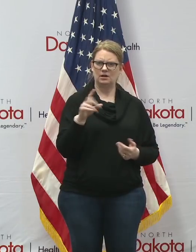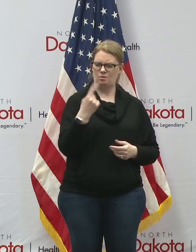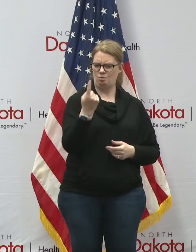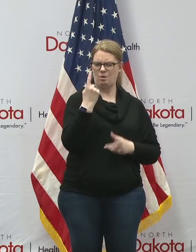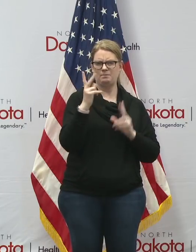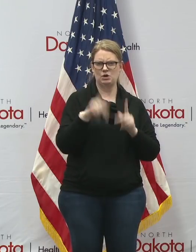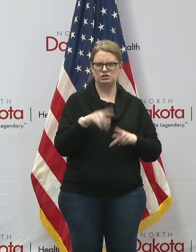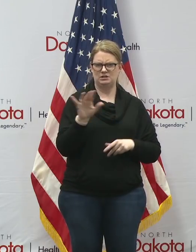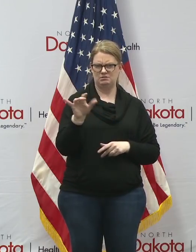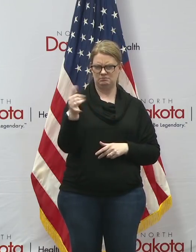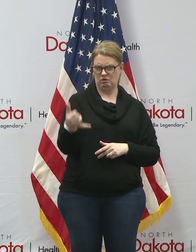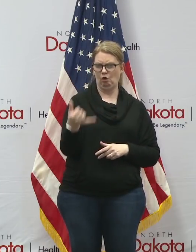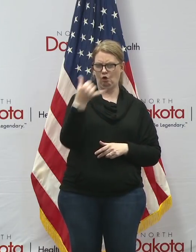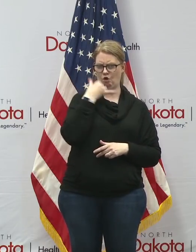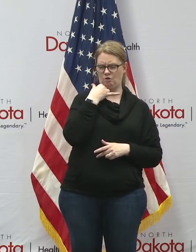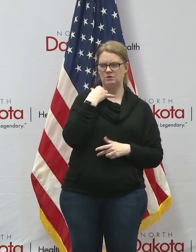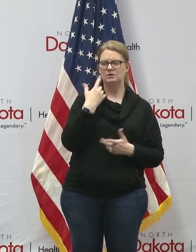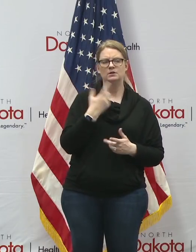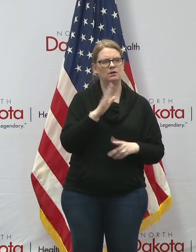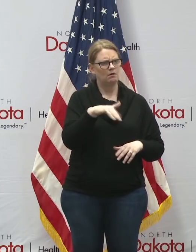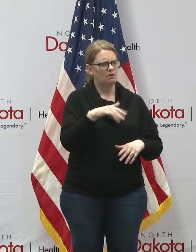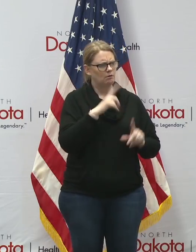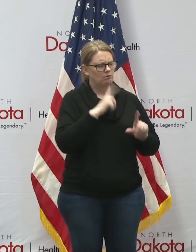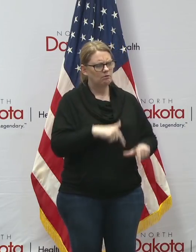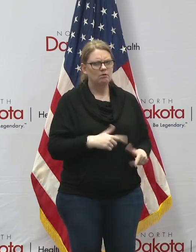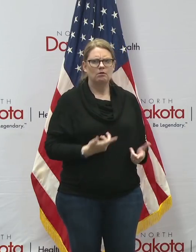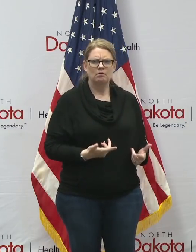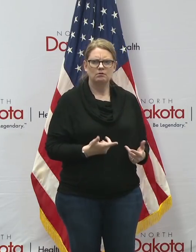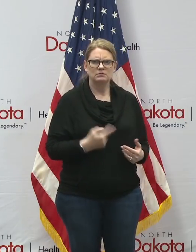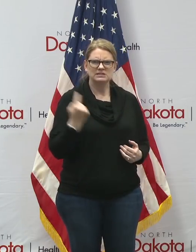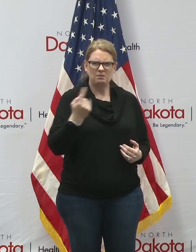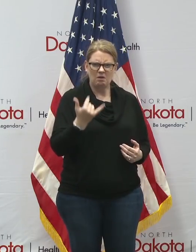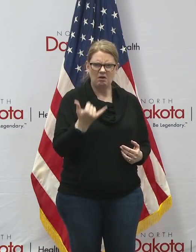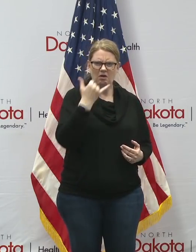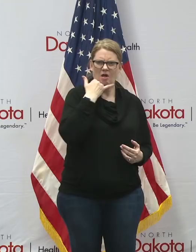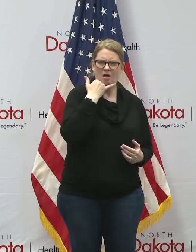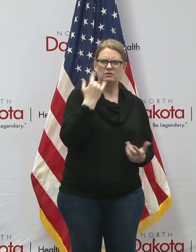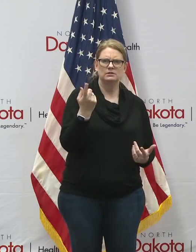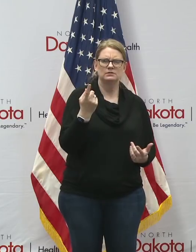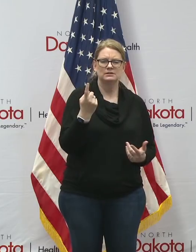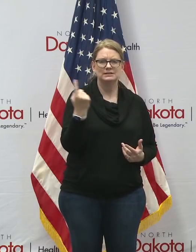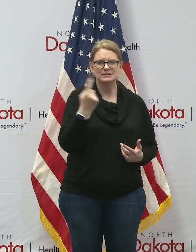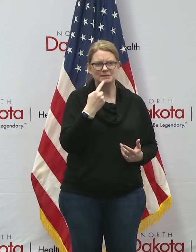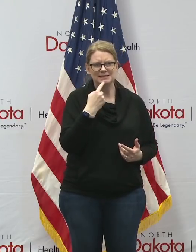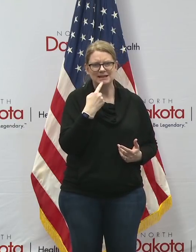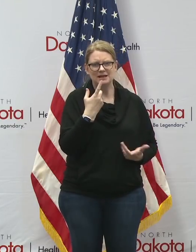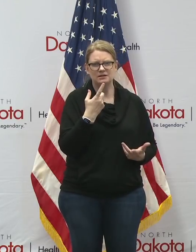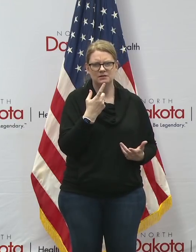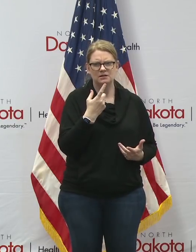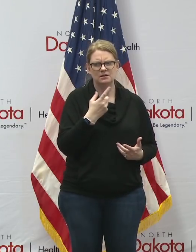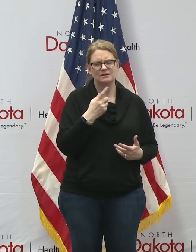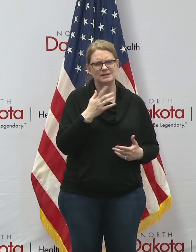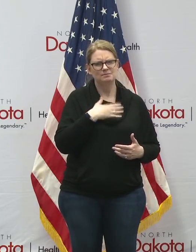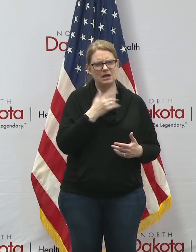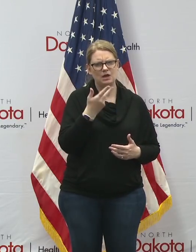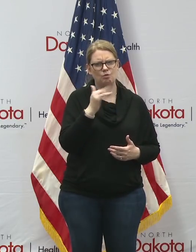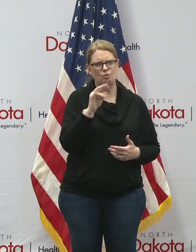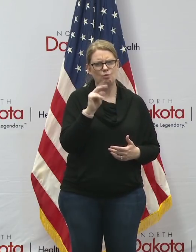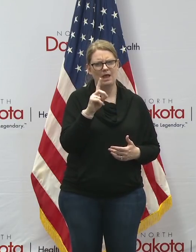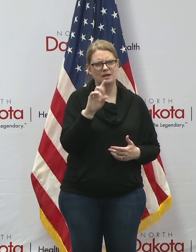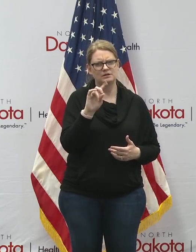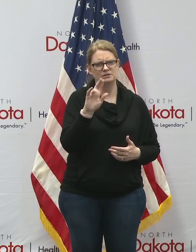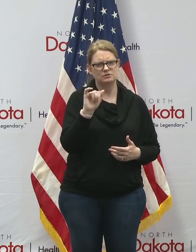our office to report that he'd gotten a call from somebody claiming to be his granddaughter who